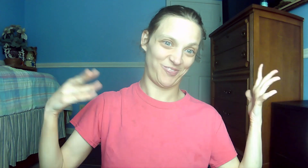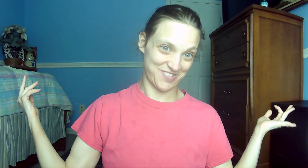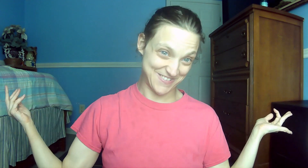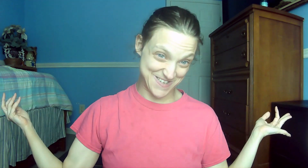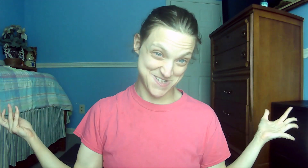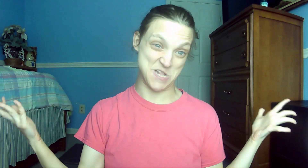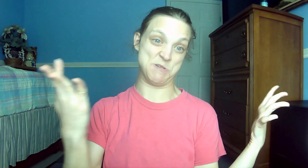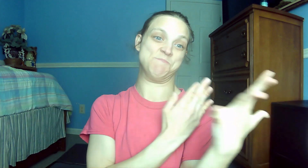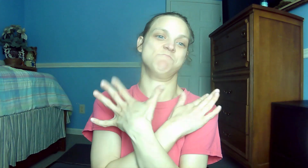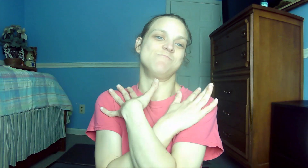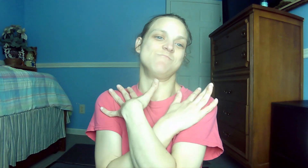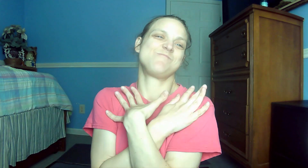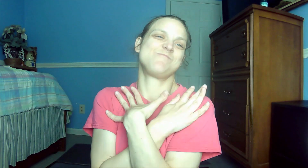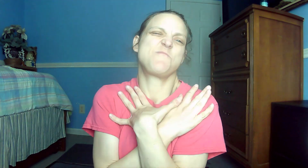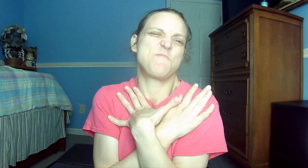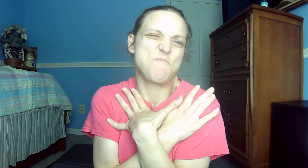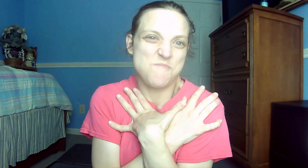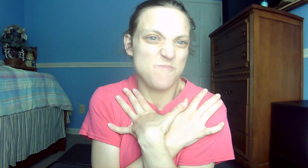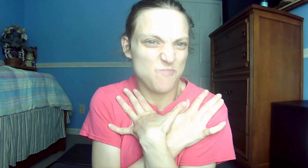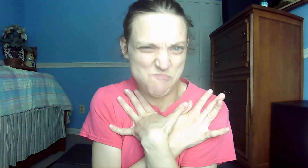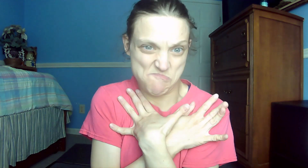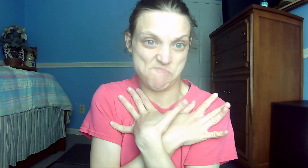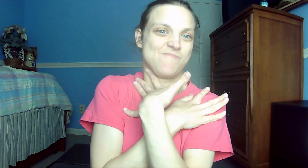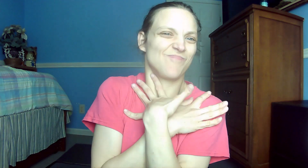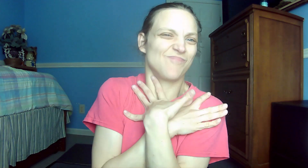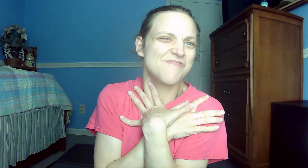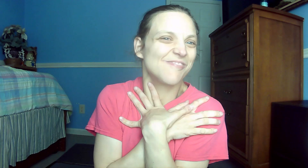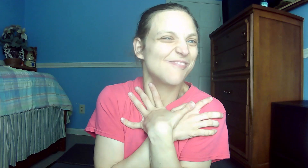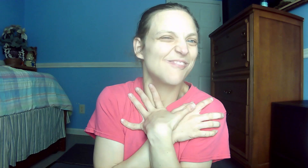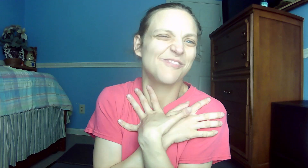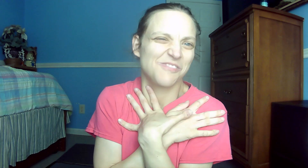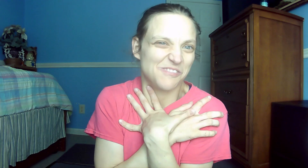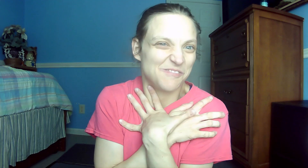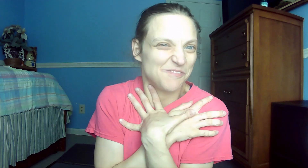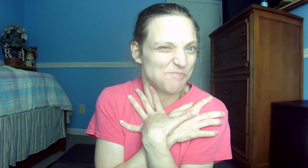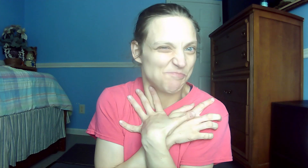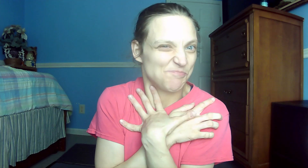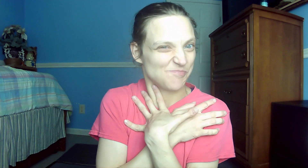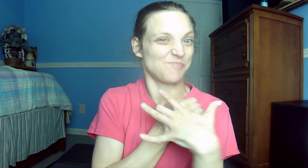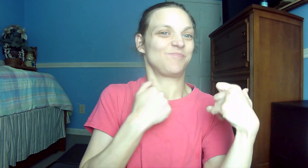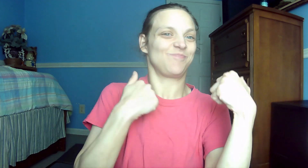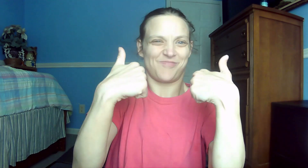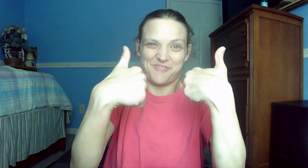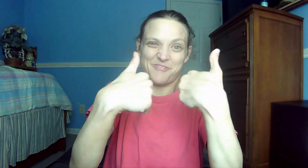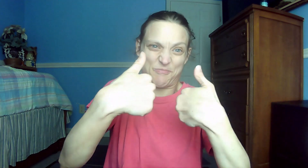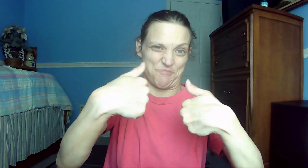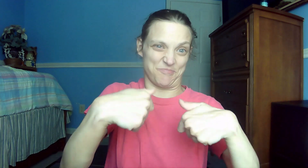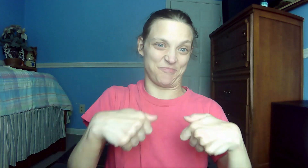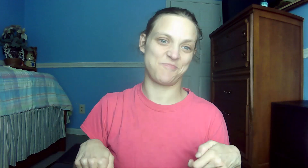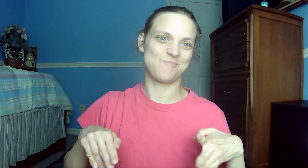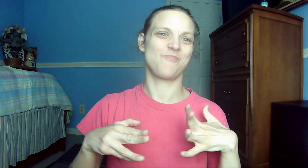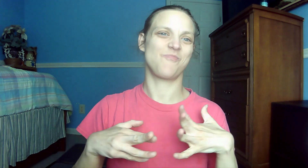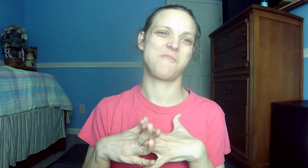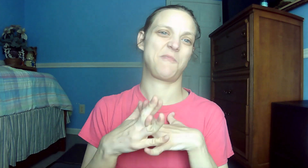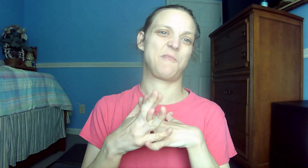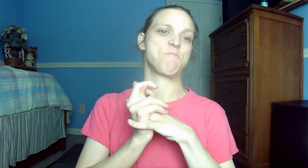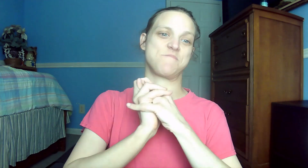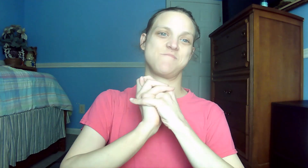Lord your God with all your heart and with all your soul and with all your mind. 6. Psalm 34.8